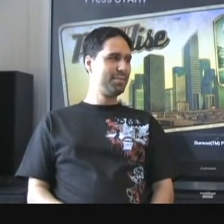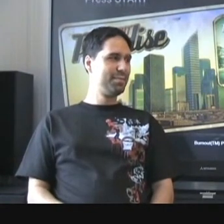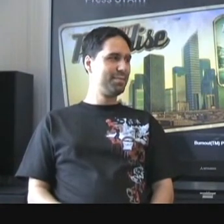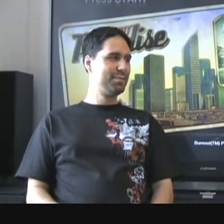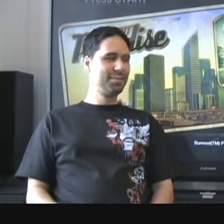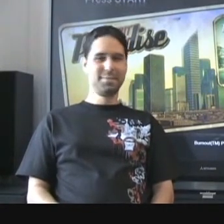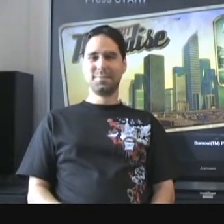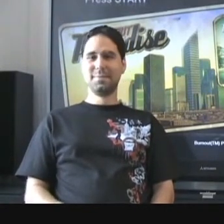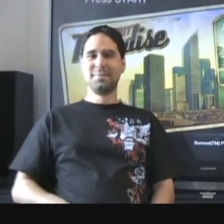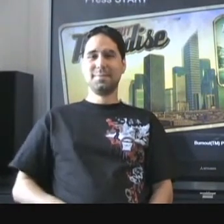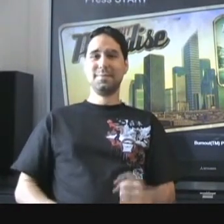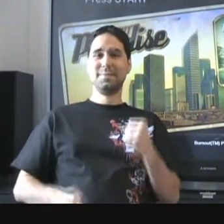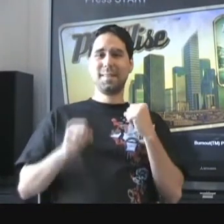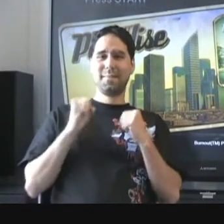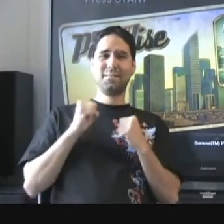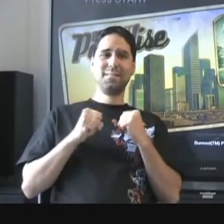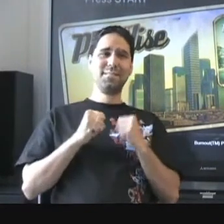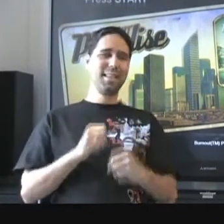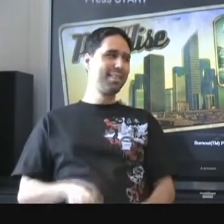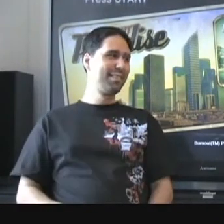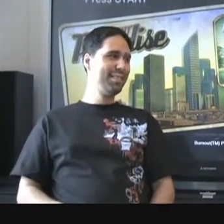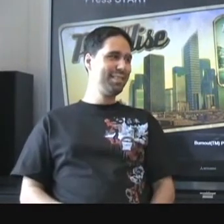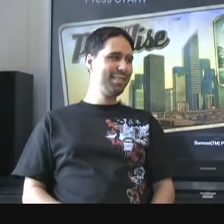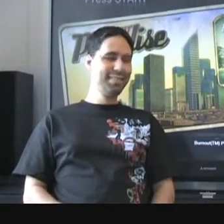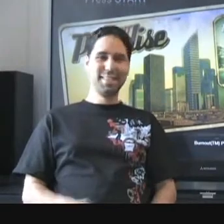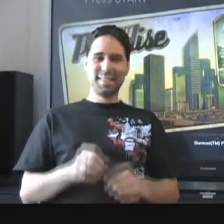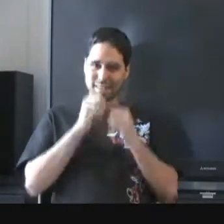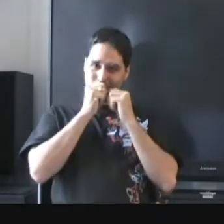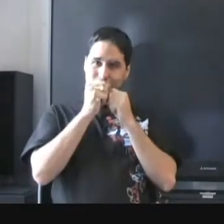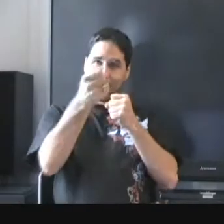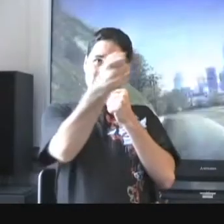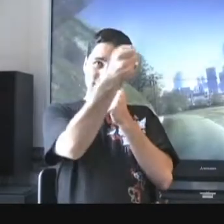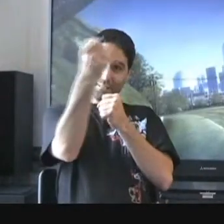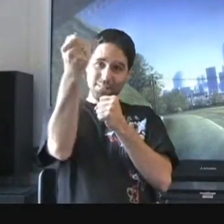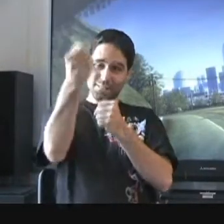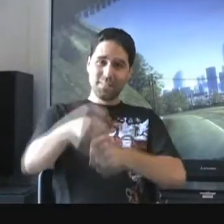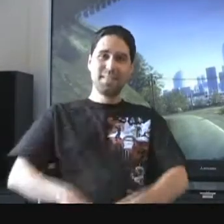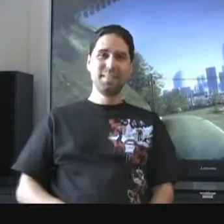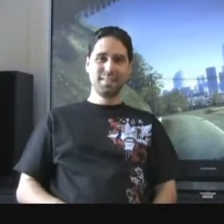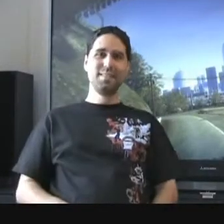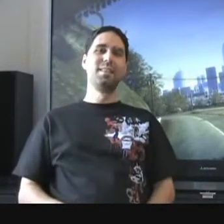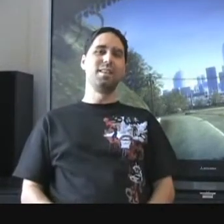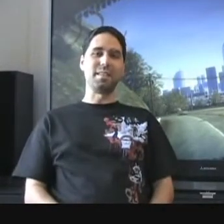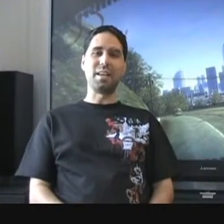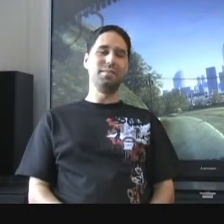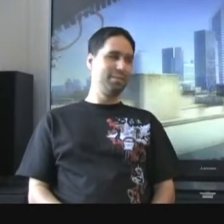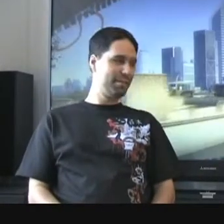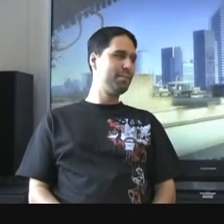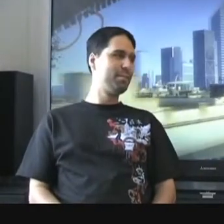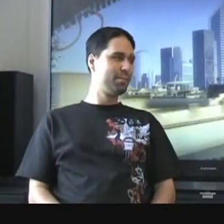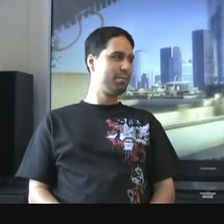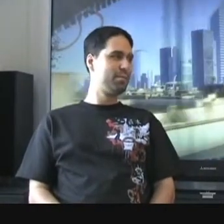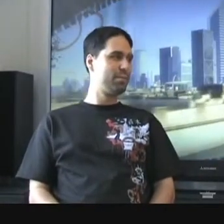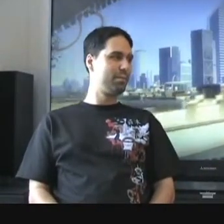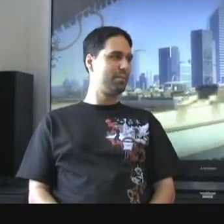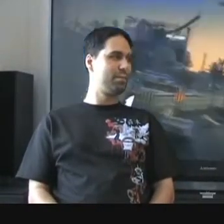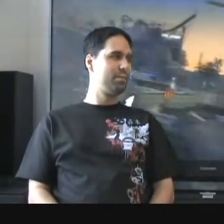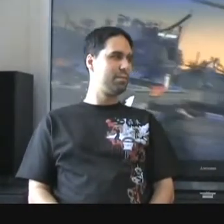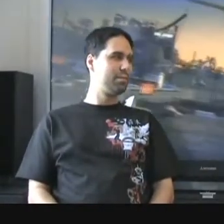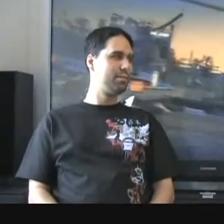Knight Rider, your Back to the Future car, Ghostbusters car, and the Dukes of Hazzard car. Um, you know, you can buy each of them individually, or you can